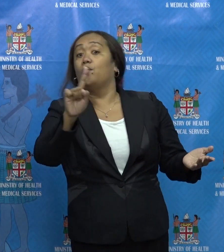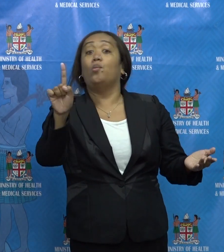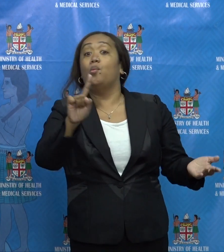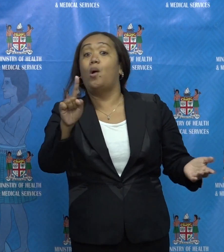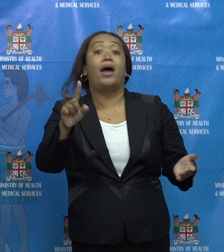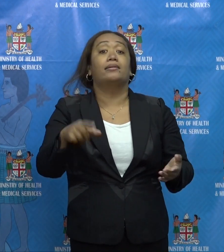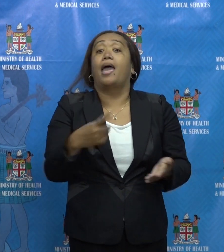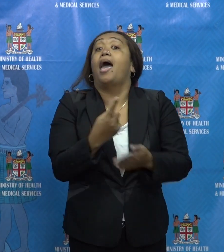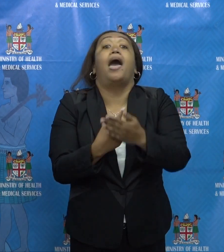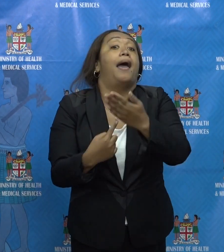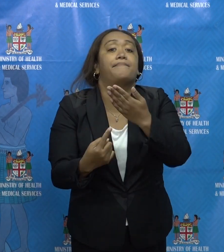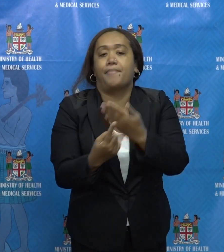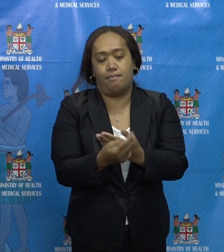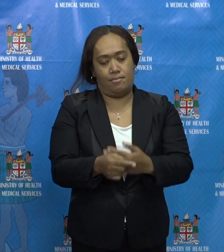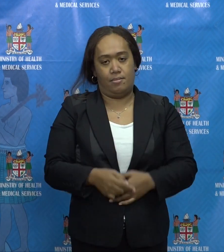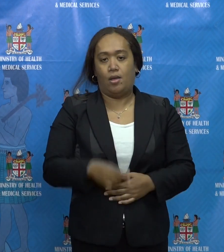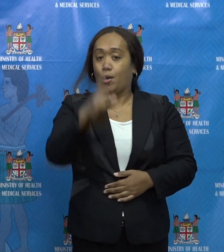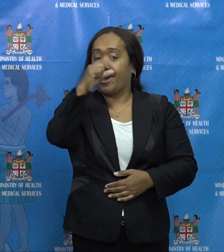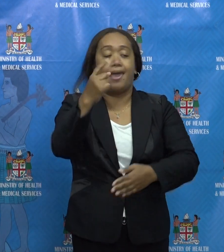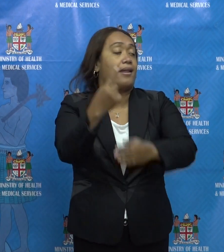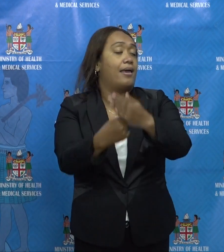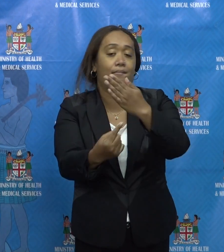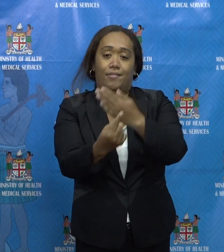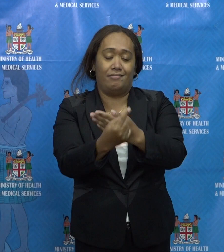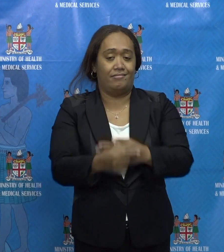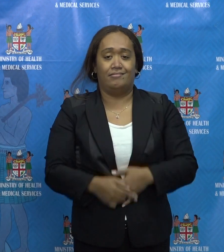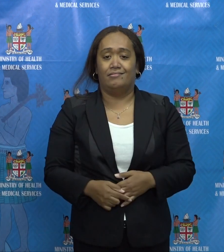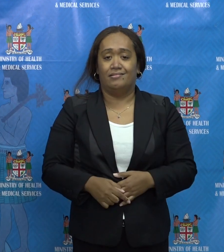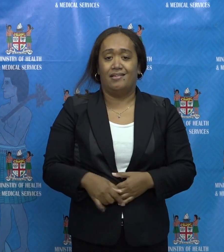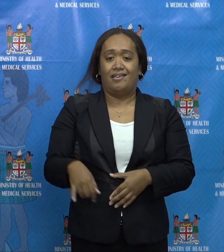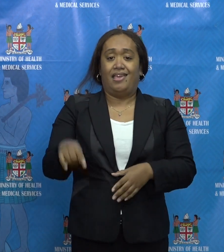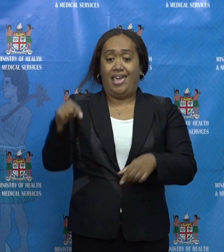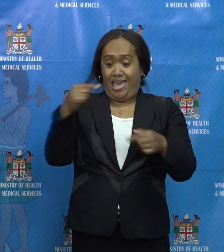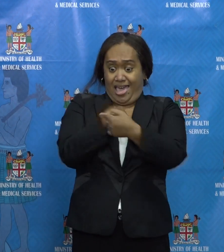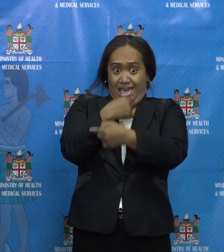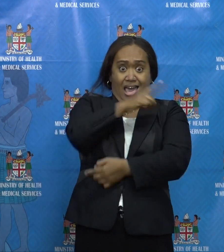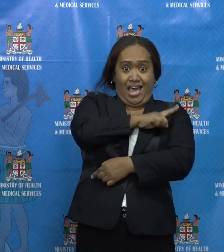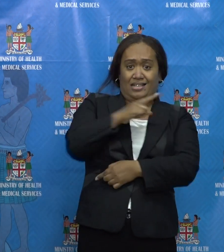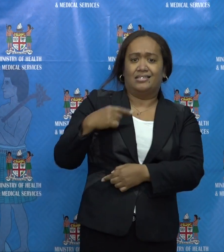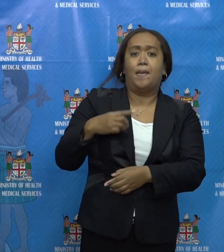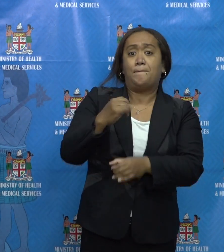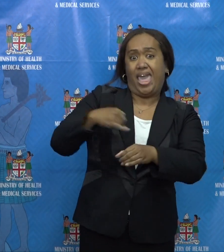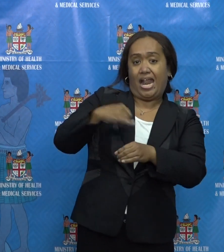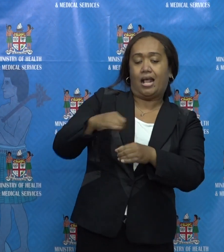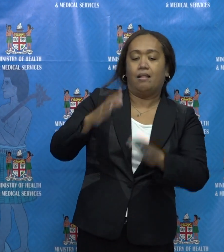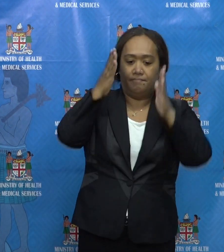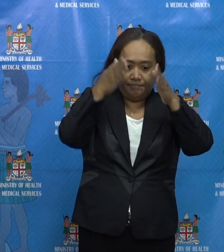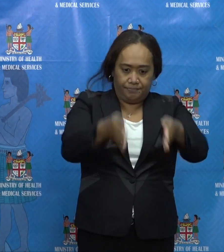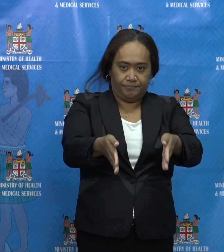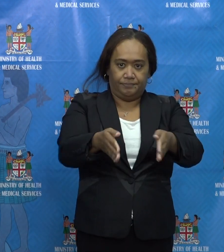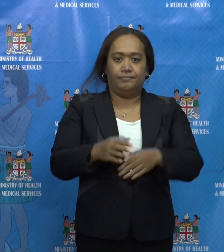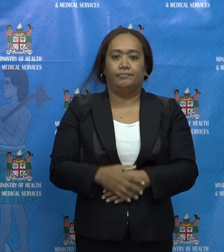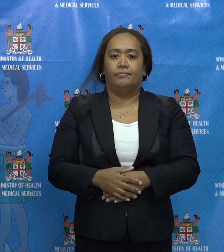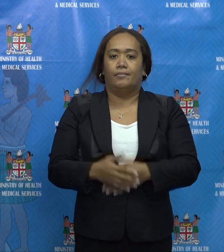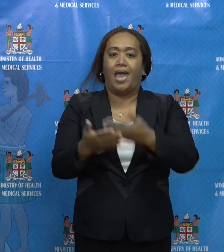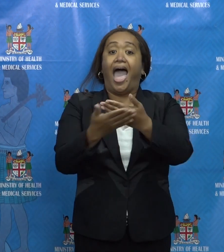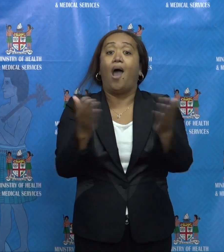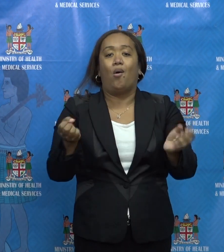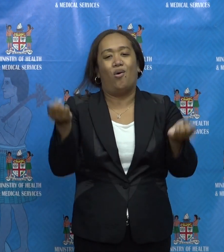was possible in terms of the transfer. As far as the medical people are concerned, we are only concerned about the fact that a transfer occurred.